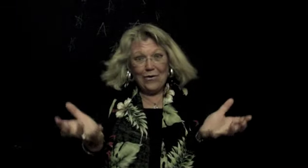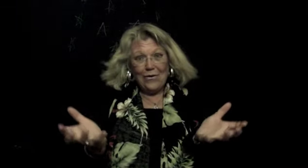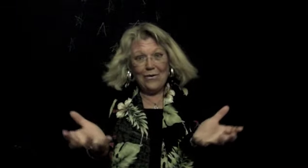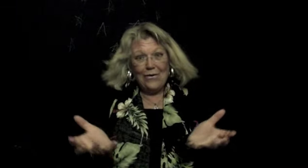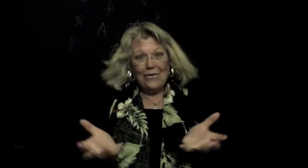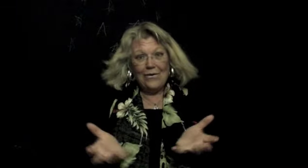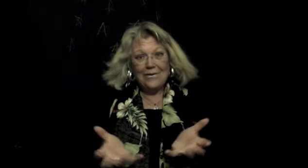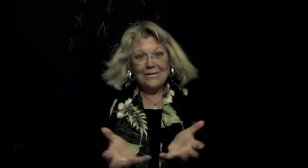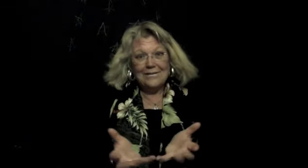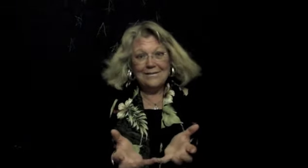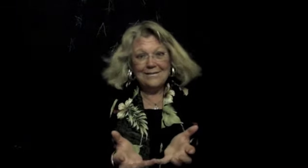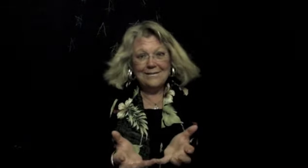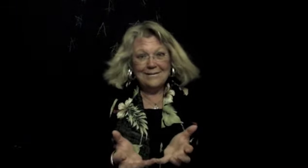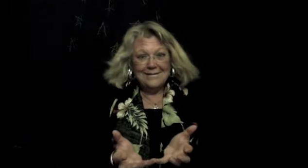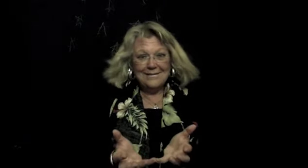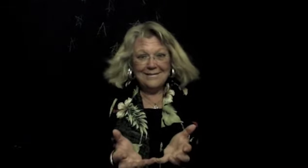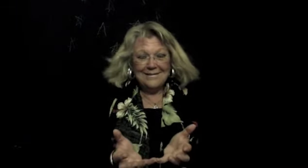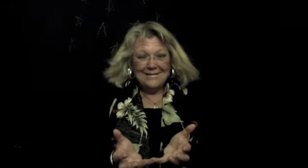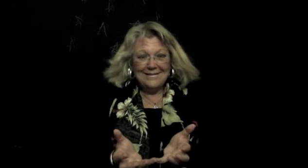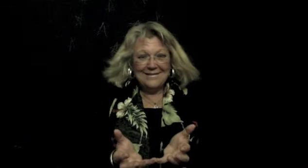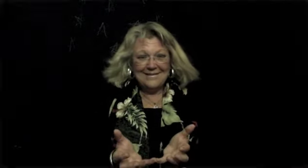you mind